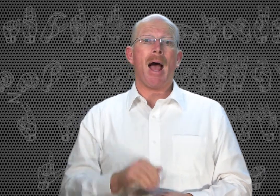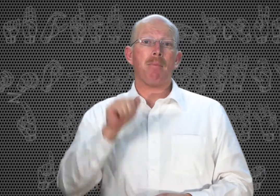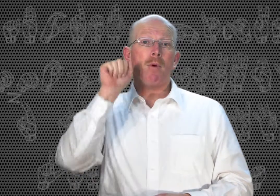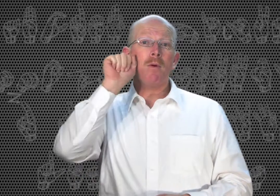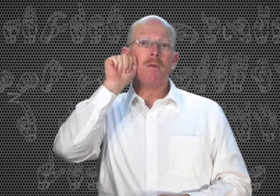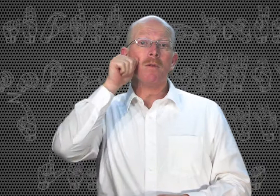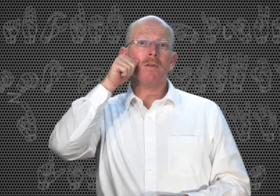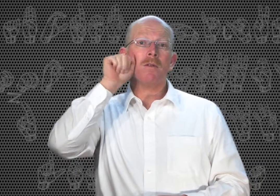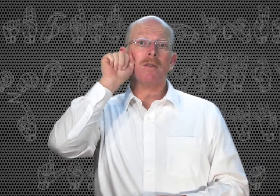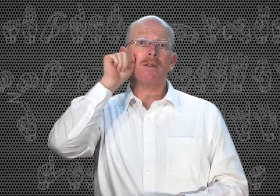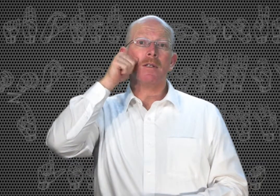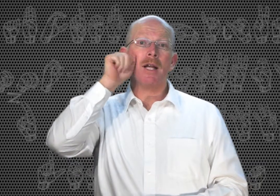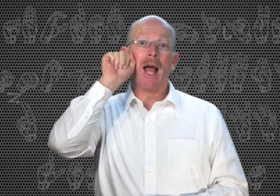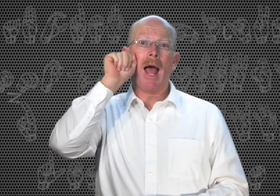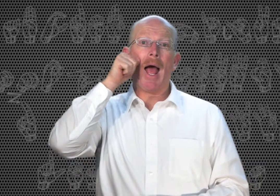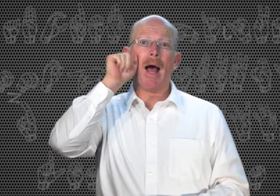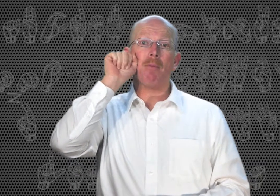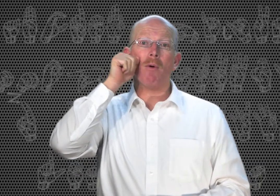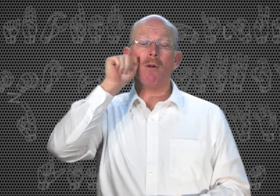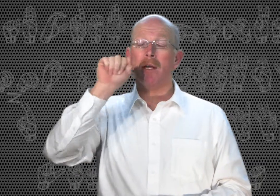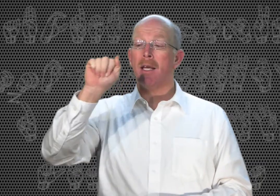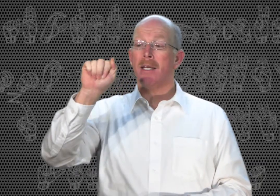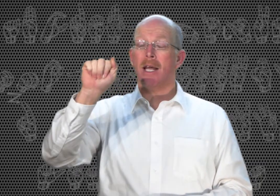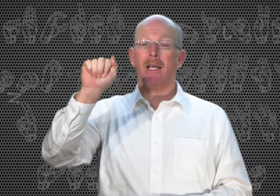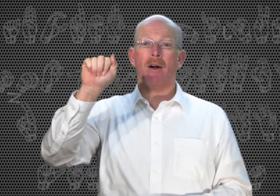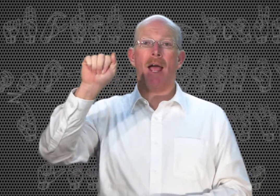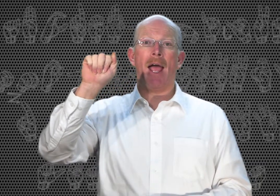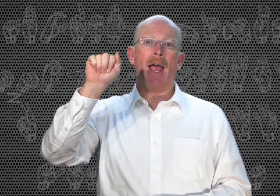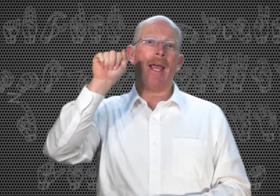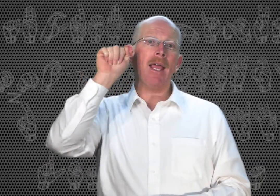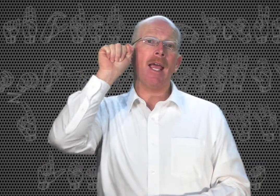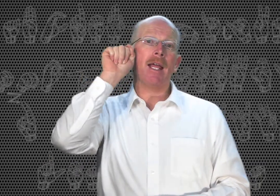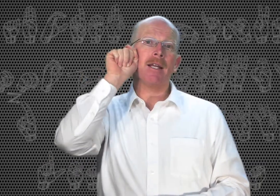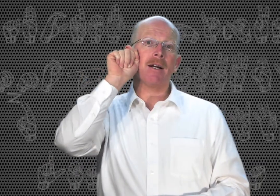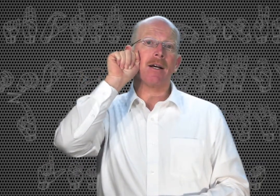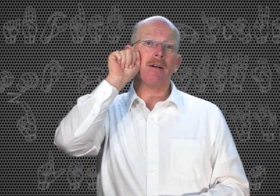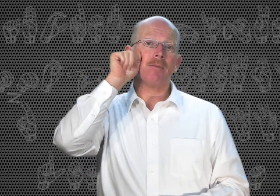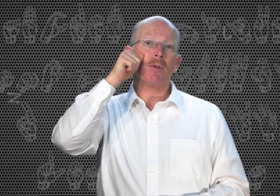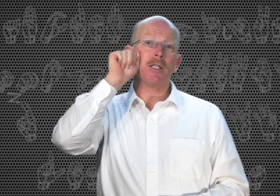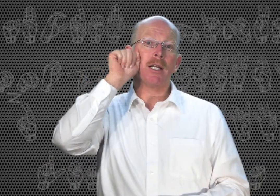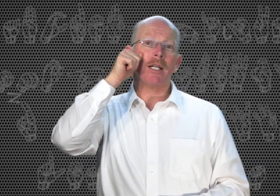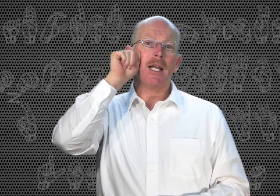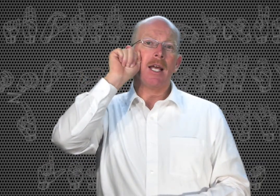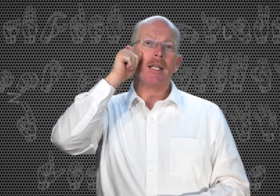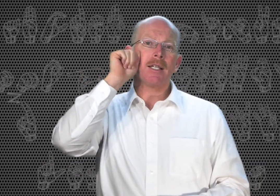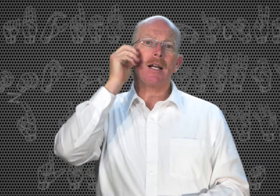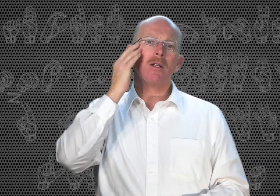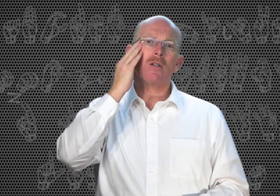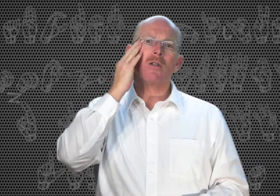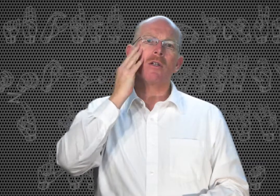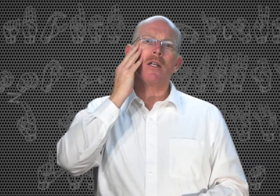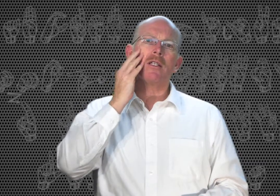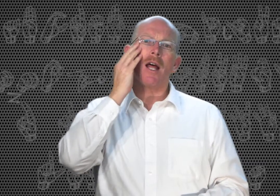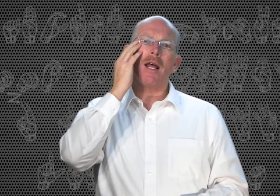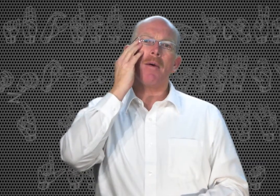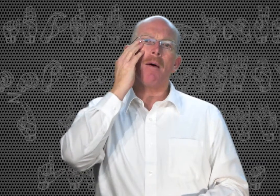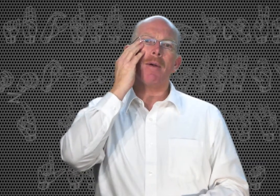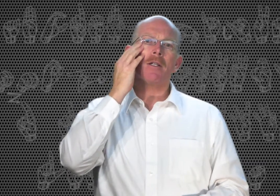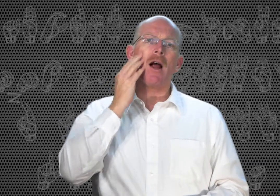Apple. Apple. Take your A. You're going to push it. It's kind of, it's not up at your